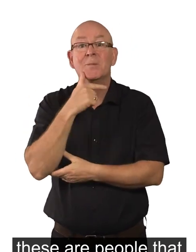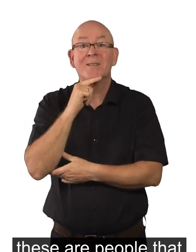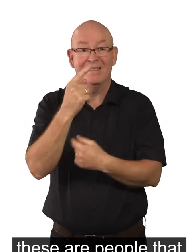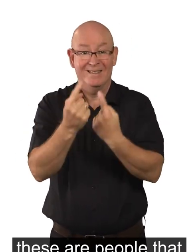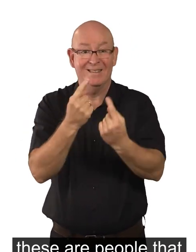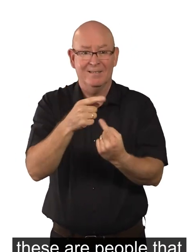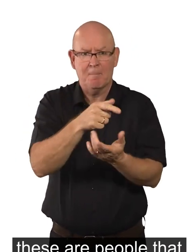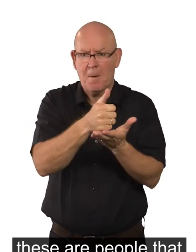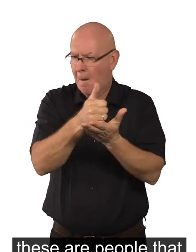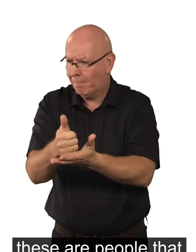people to work.